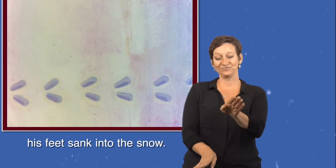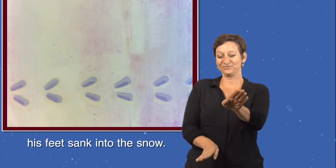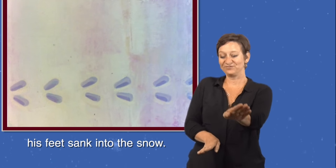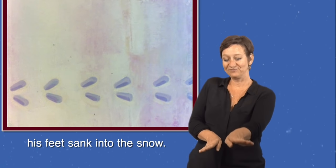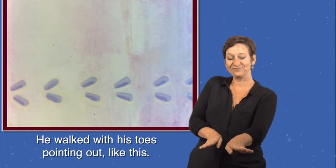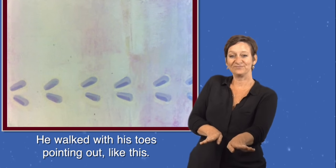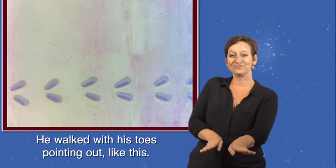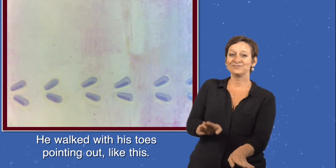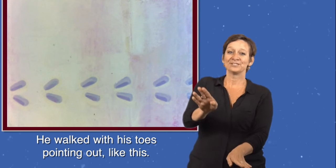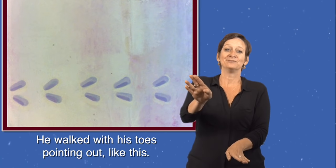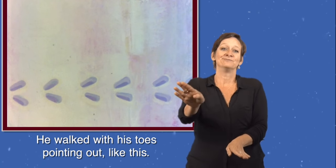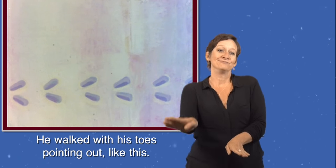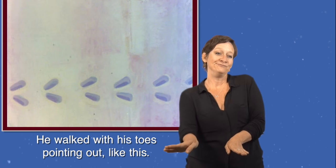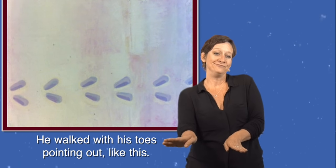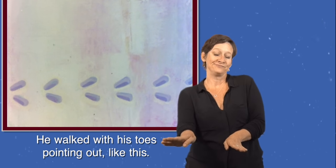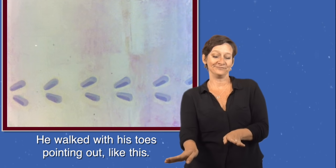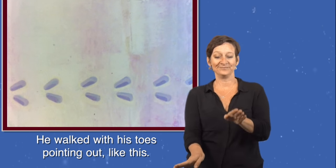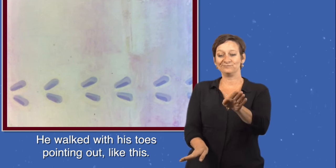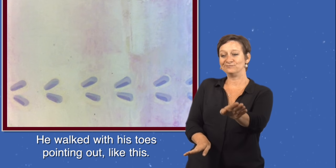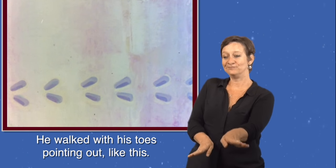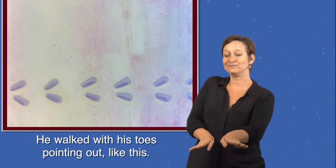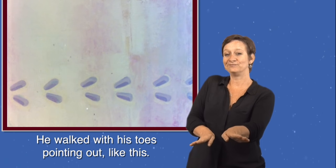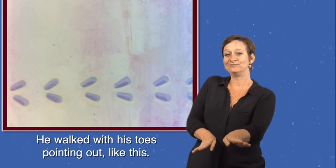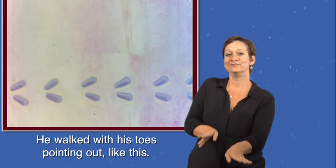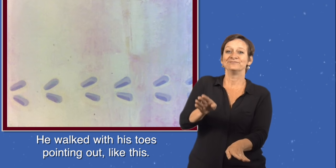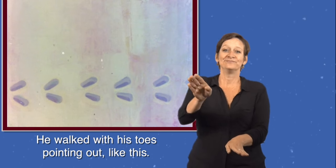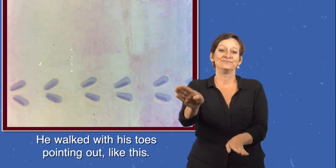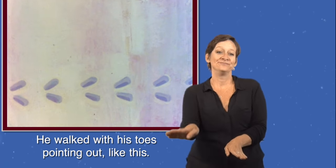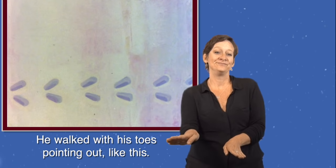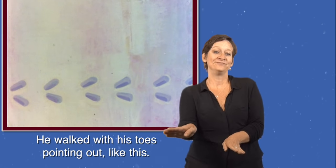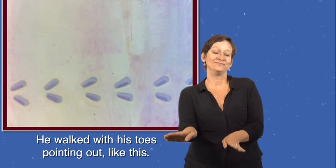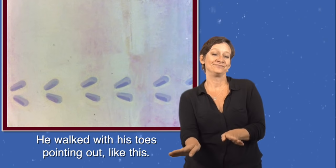He walked with his toes pointing out, like this.